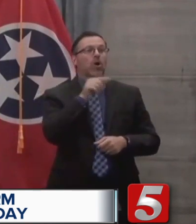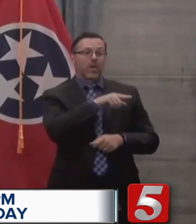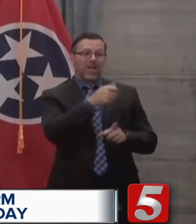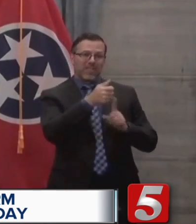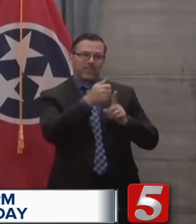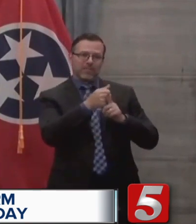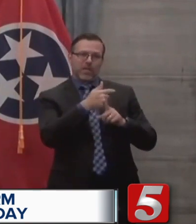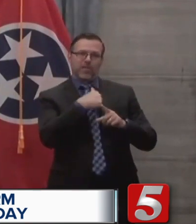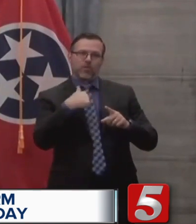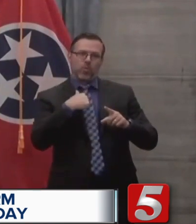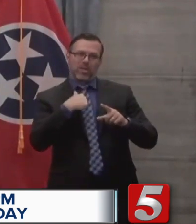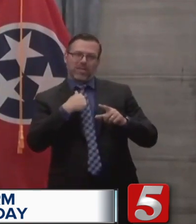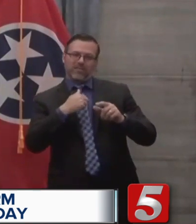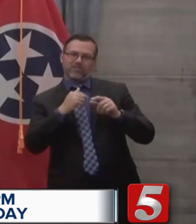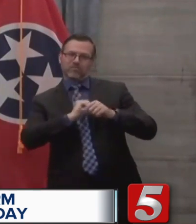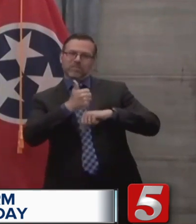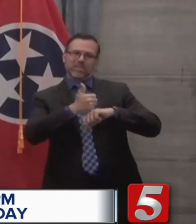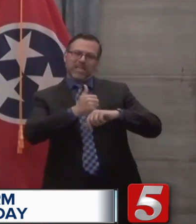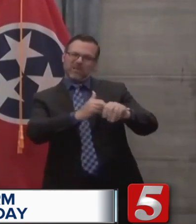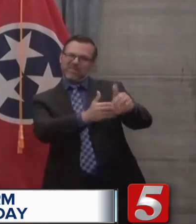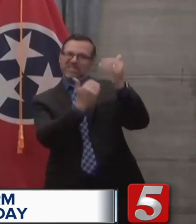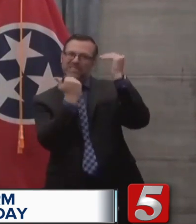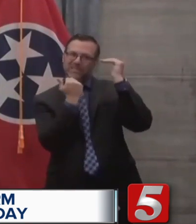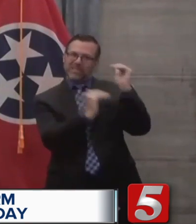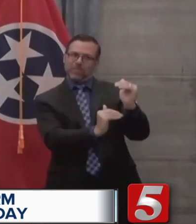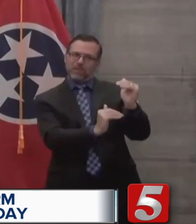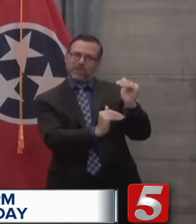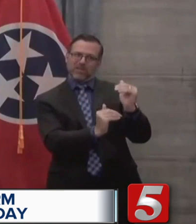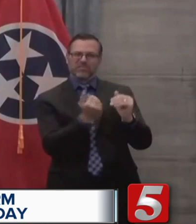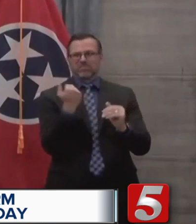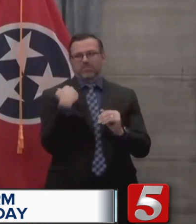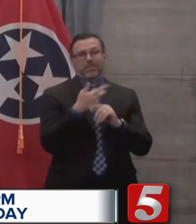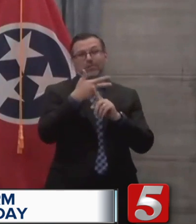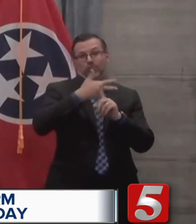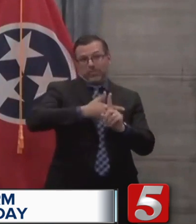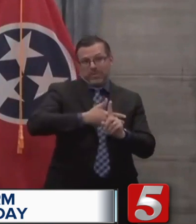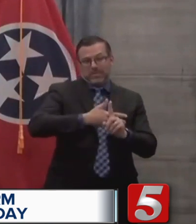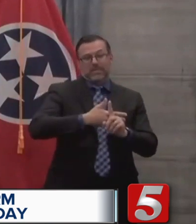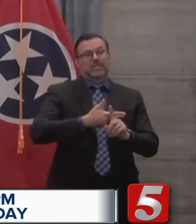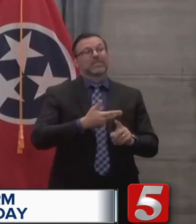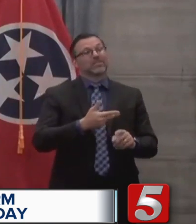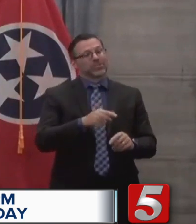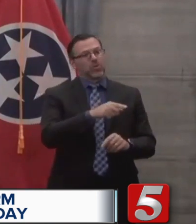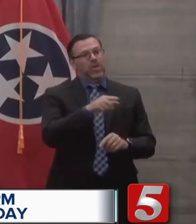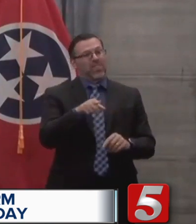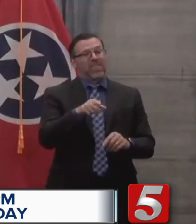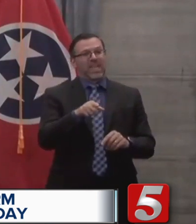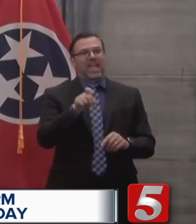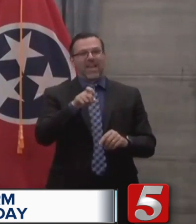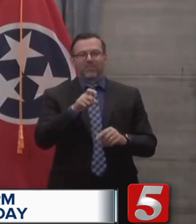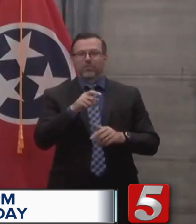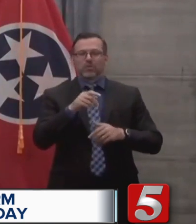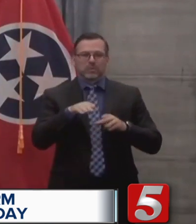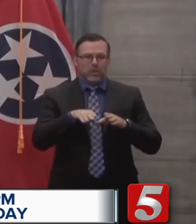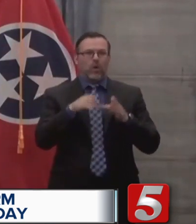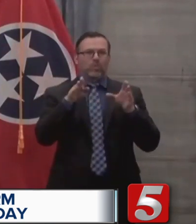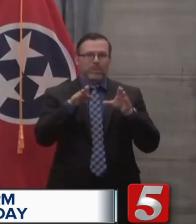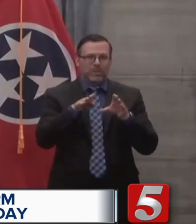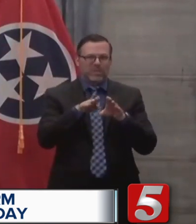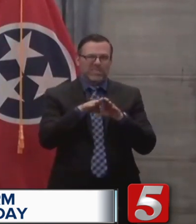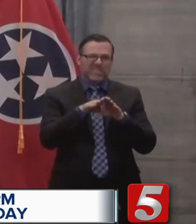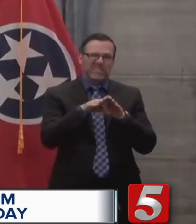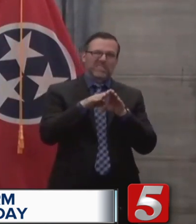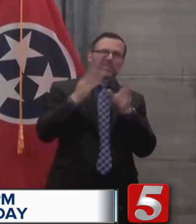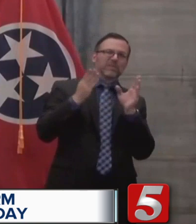restrictions for the last several months, and it's going to take them several days or perhaps longer to be able to comply with our strict